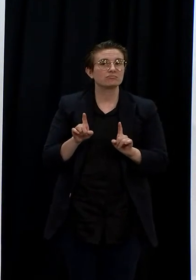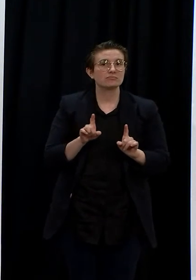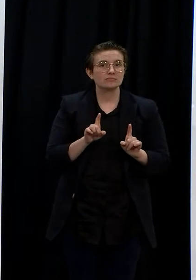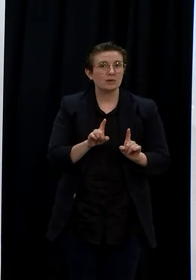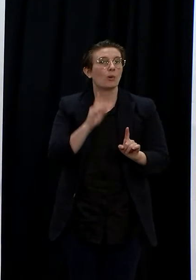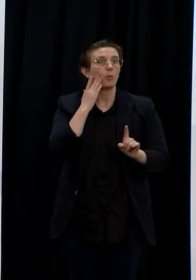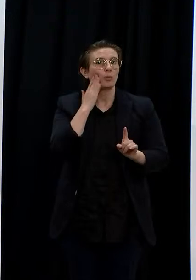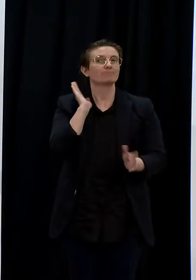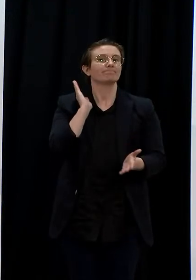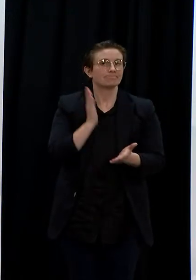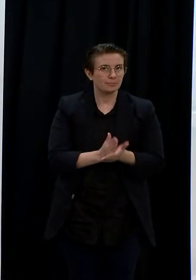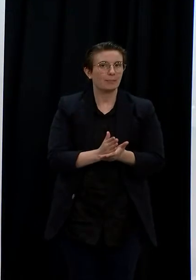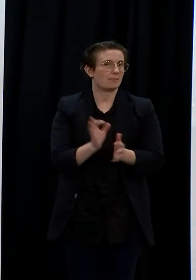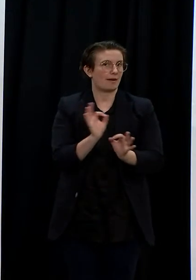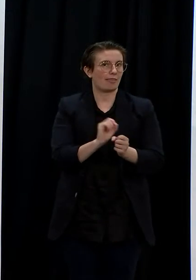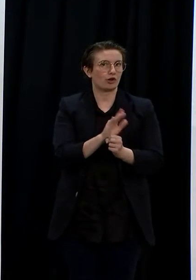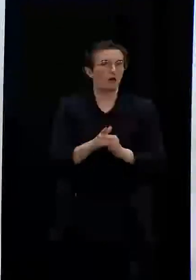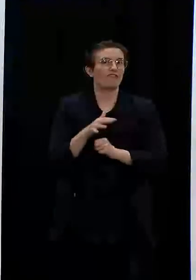challenges we're facing elsewhere.